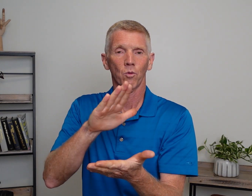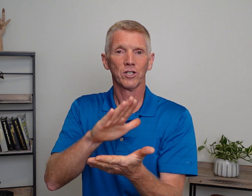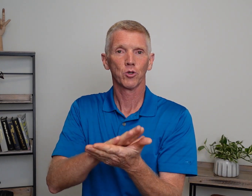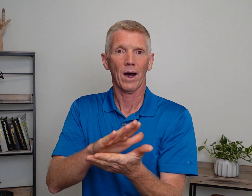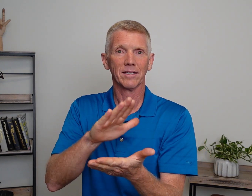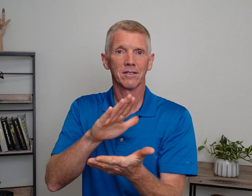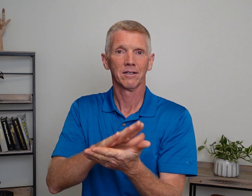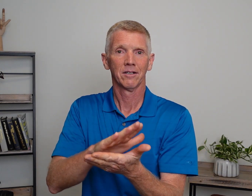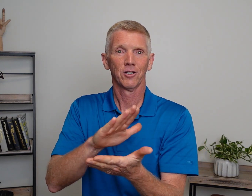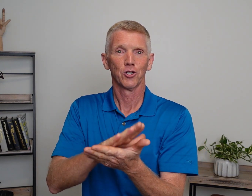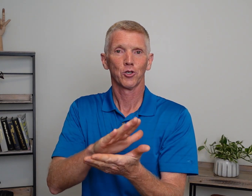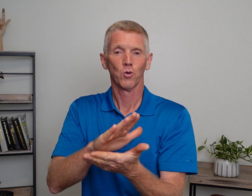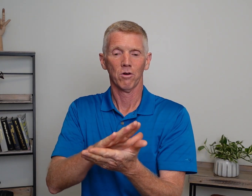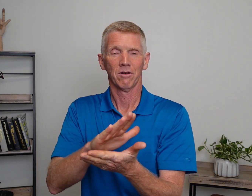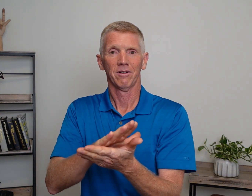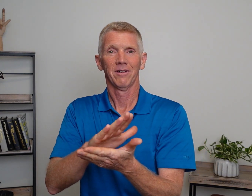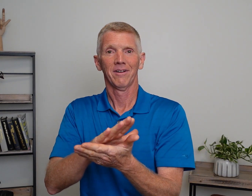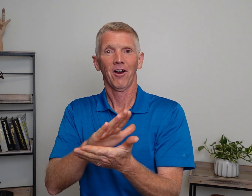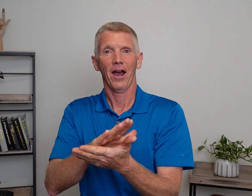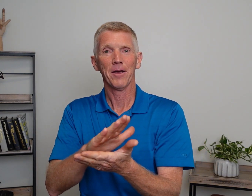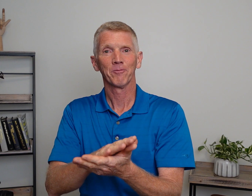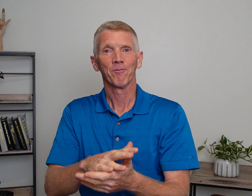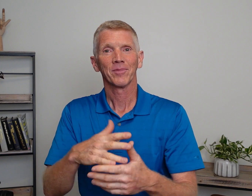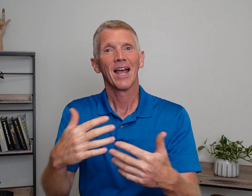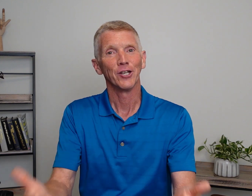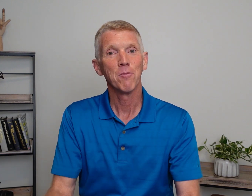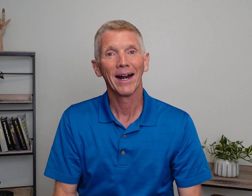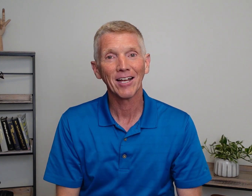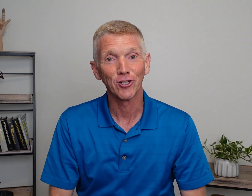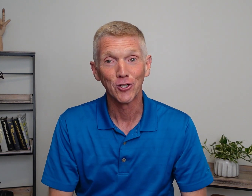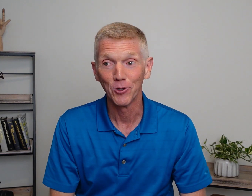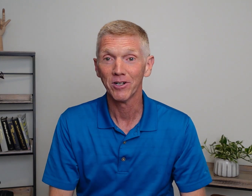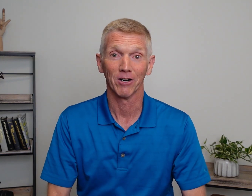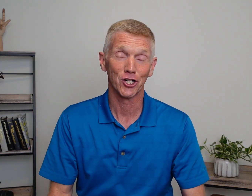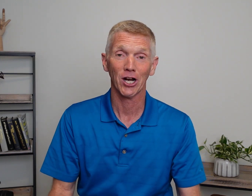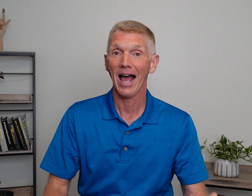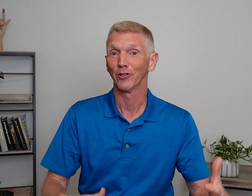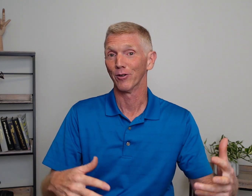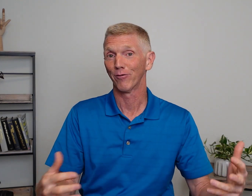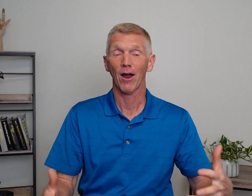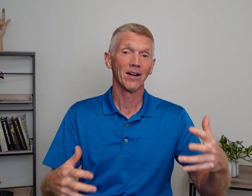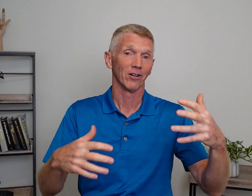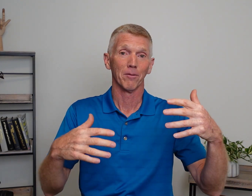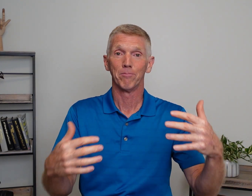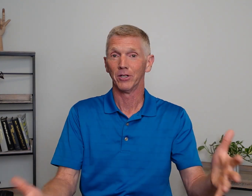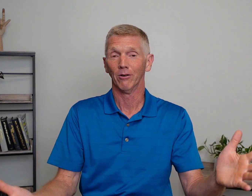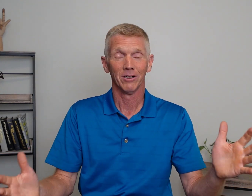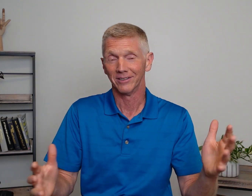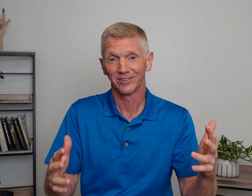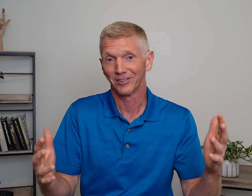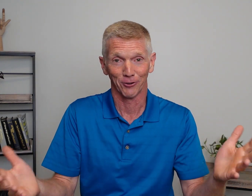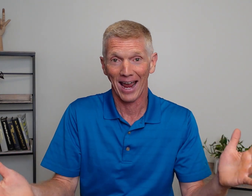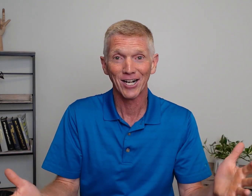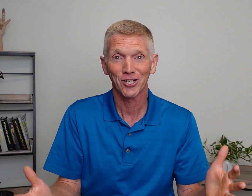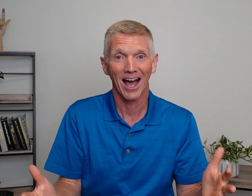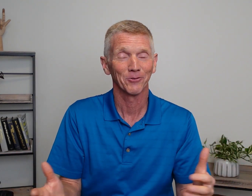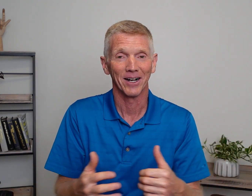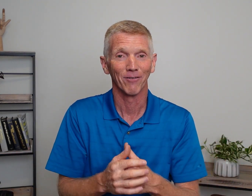Once, twice. School. Alright? Now you might ask a student or a child or a friend or a, you know, this is a grandchild, whatever.